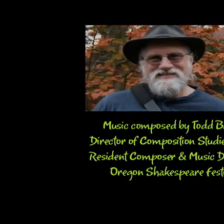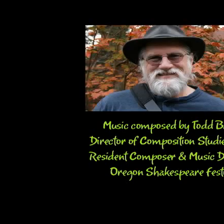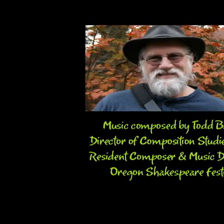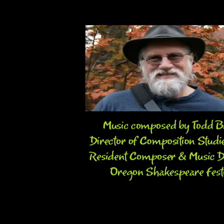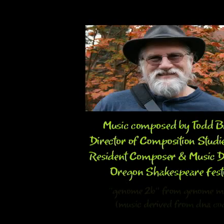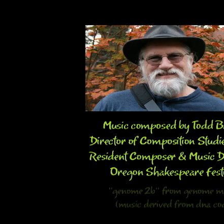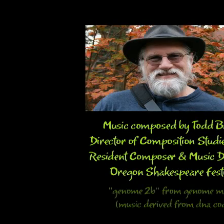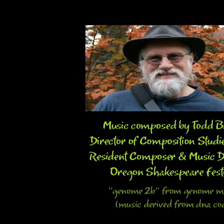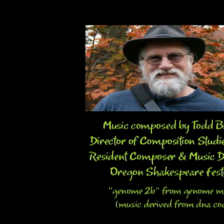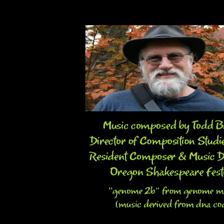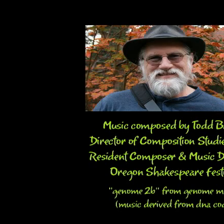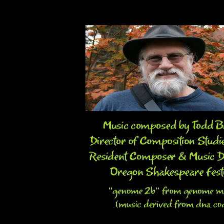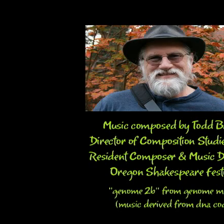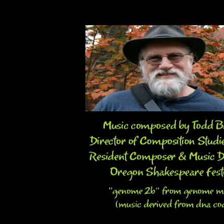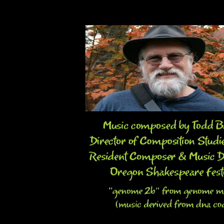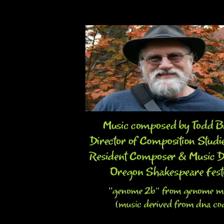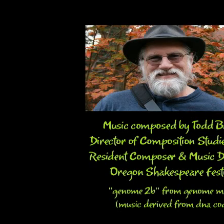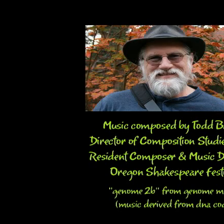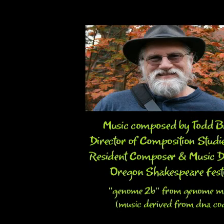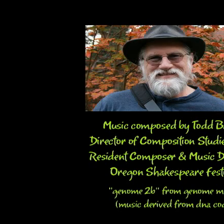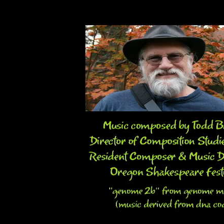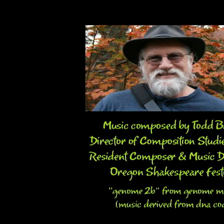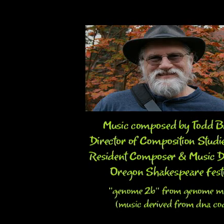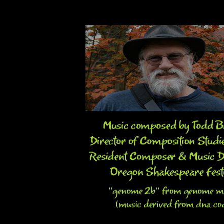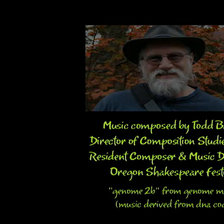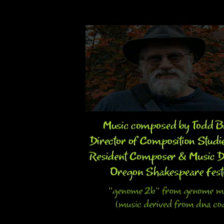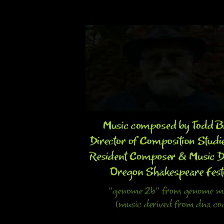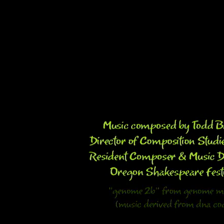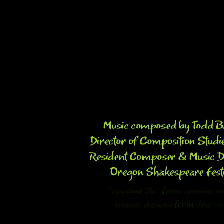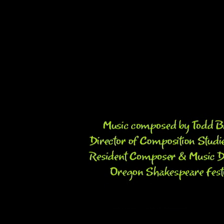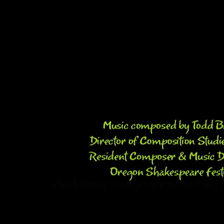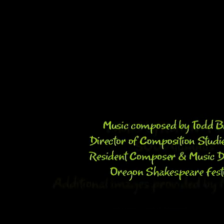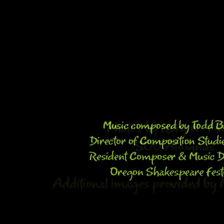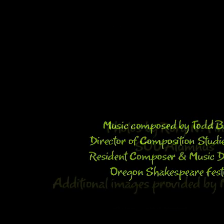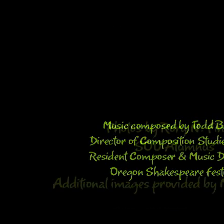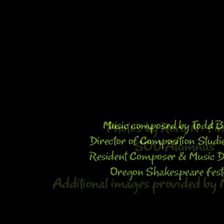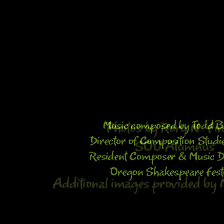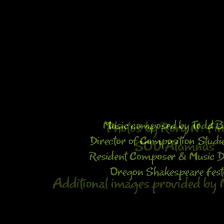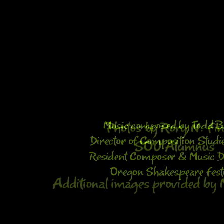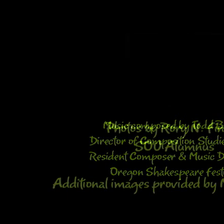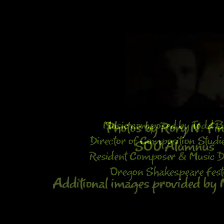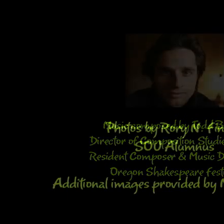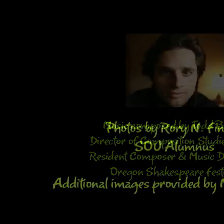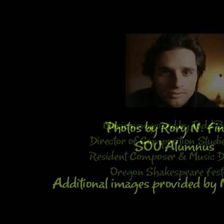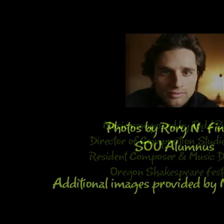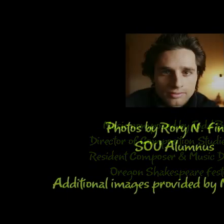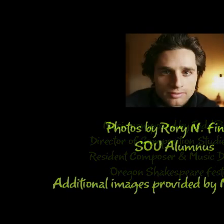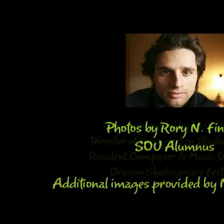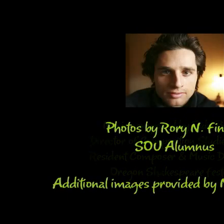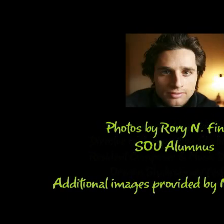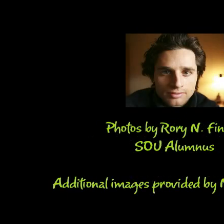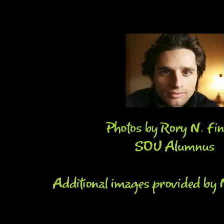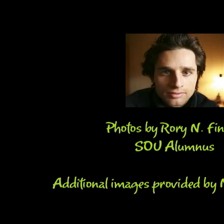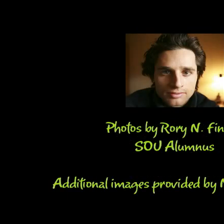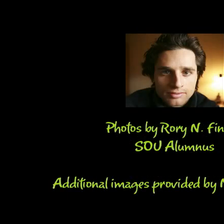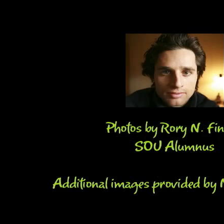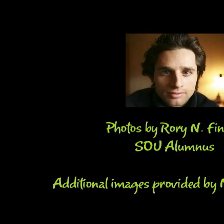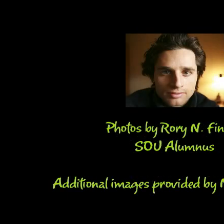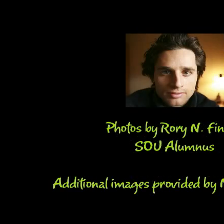you. Thank